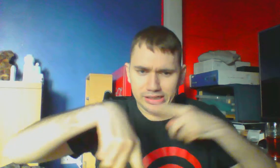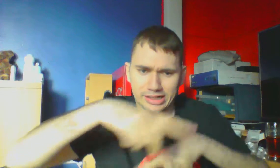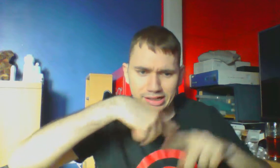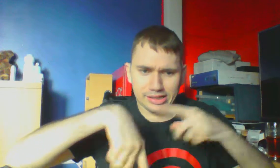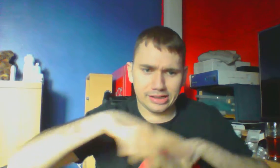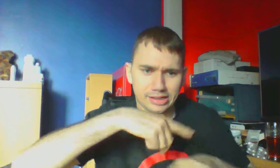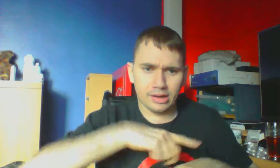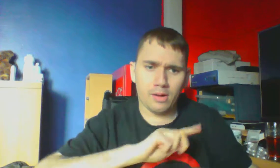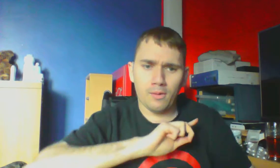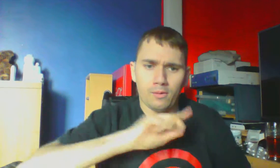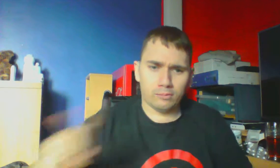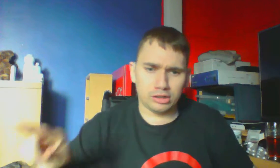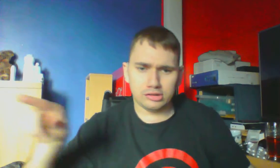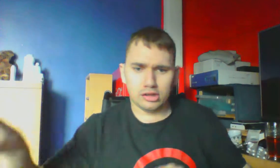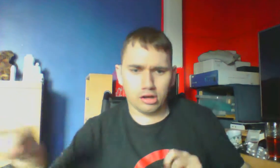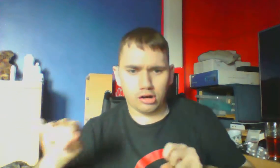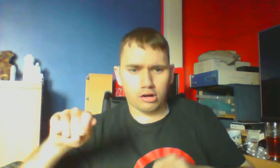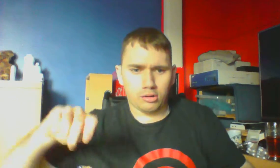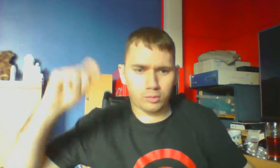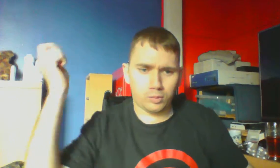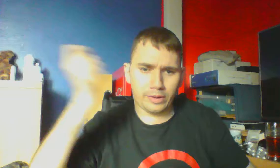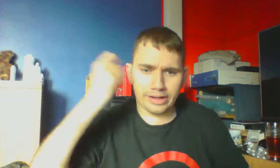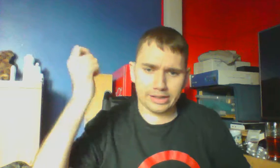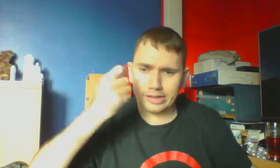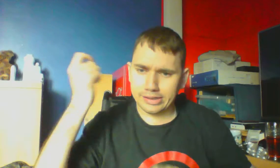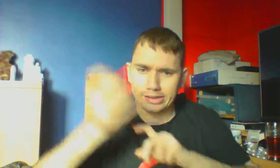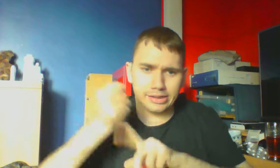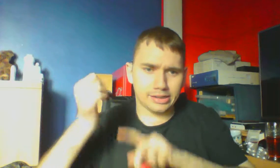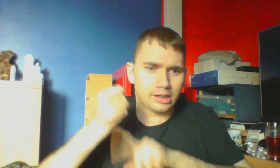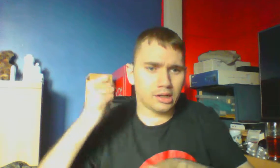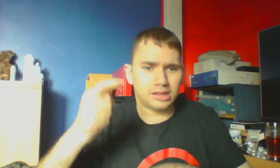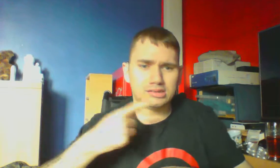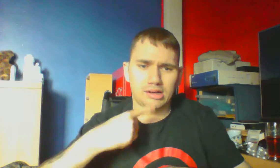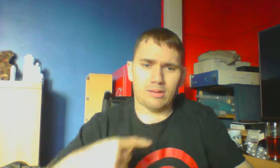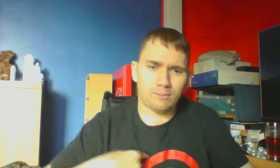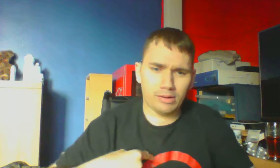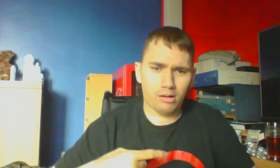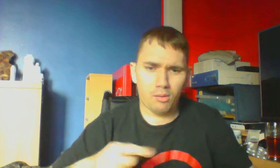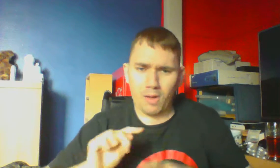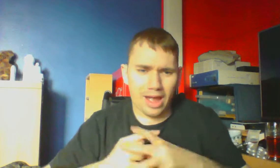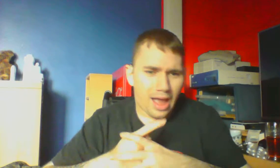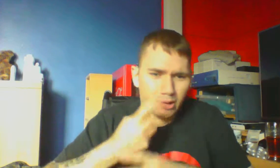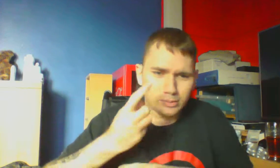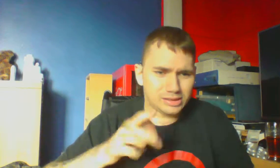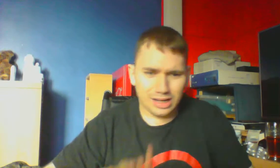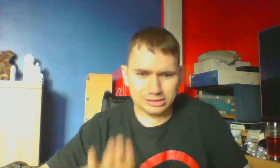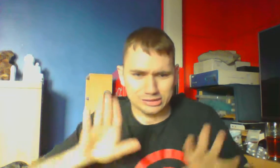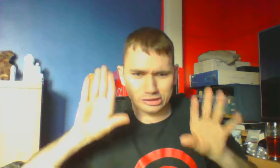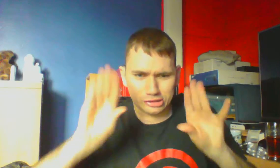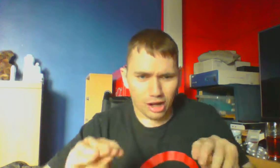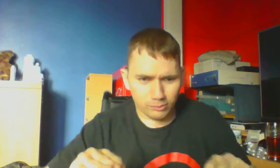spinning And she deems unwitting But tell me what happens when it stops?